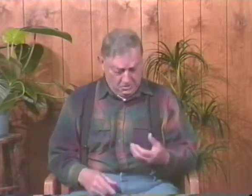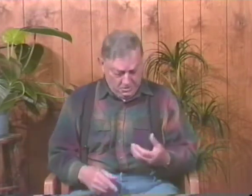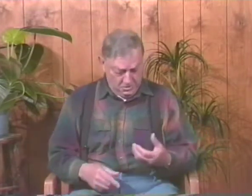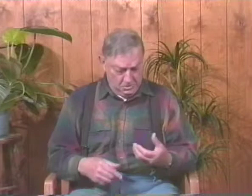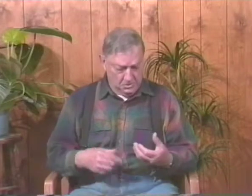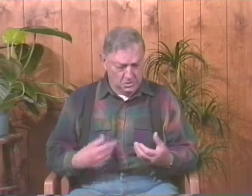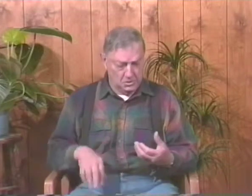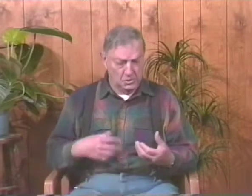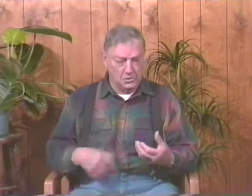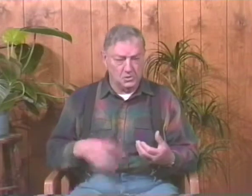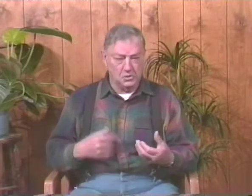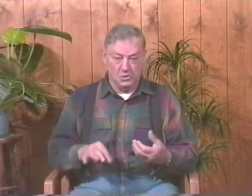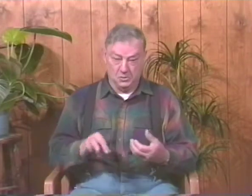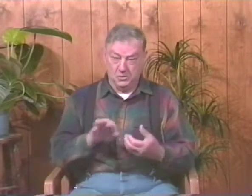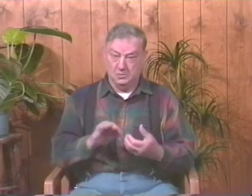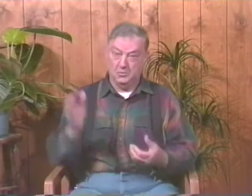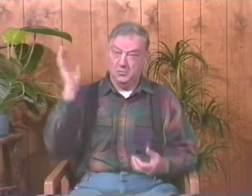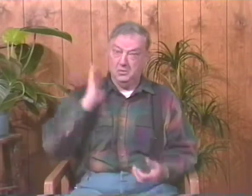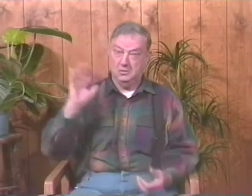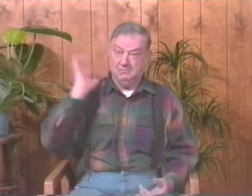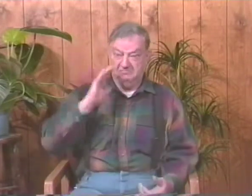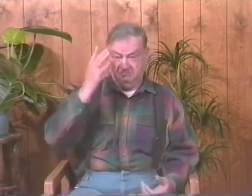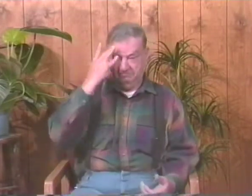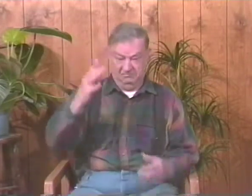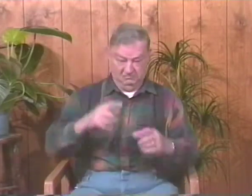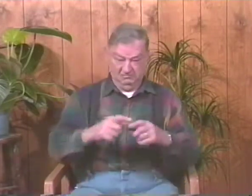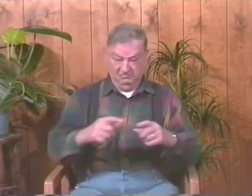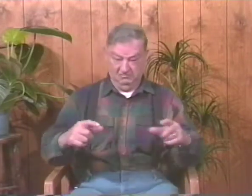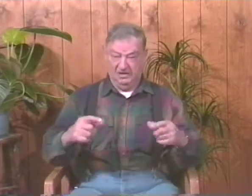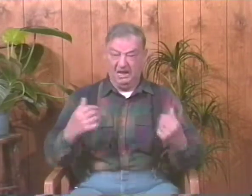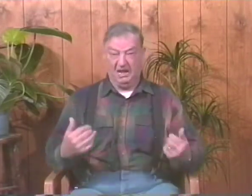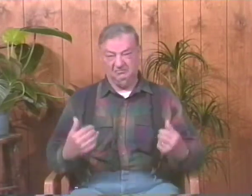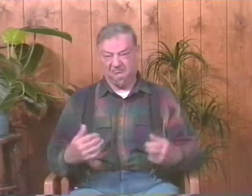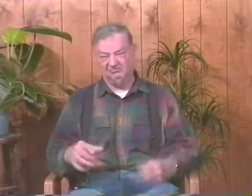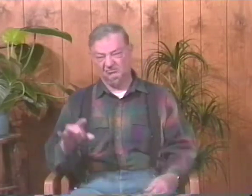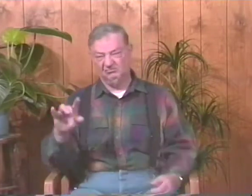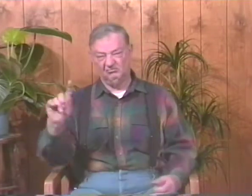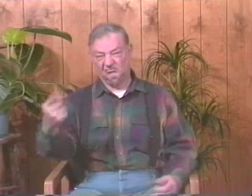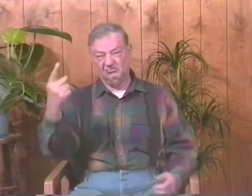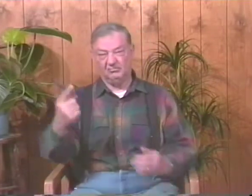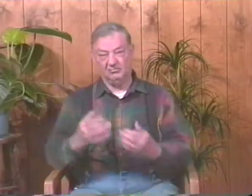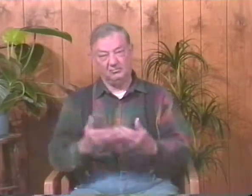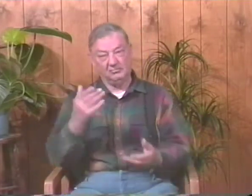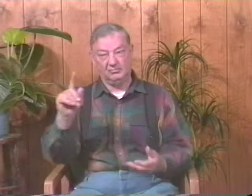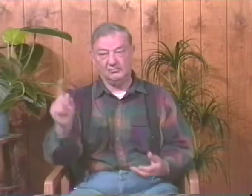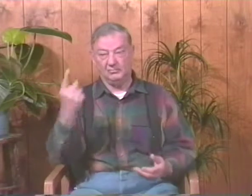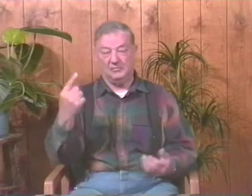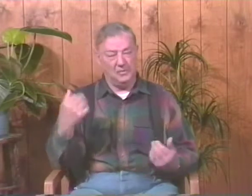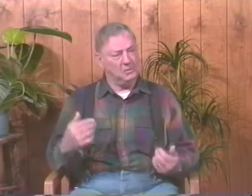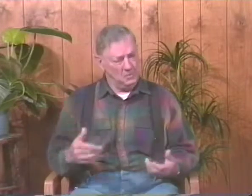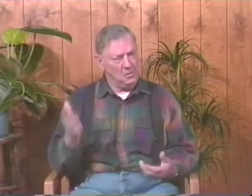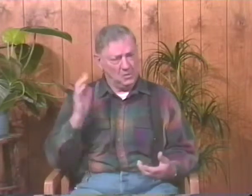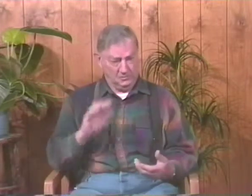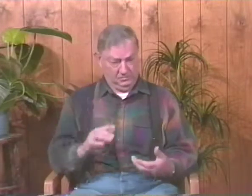And I looked at that candy bar and I thought, oh, wow. Now, you've got to remember, it was about a nickel in those days. Now I think they're nearly up to a dollar.